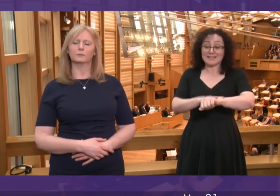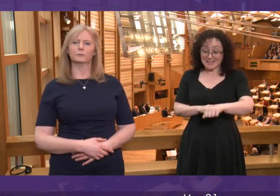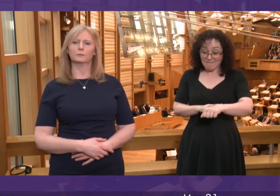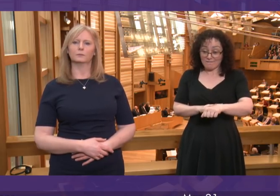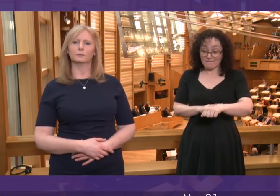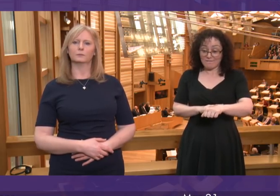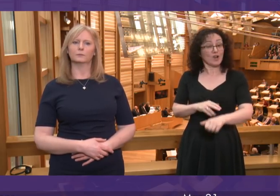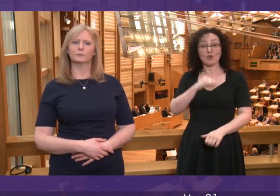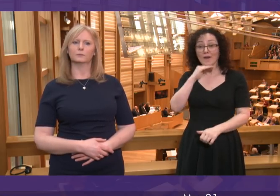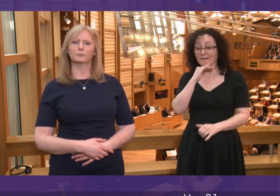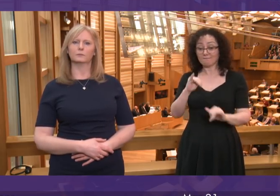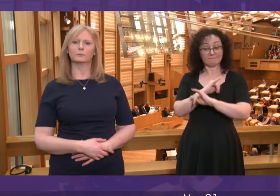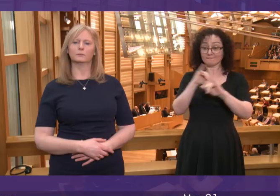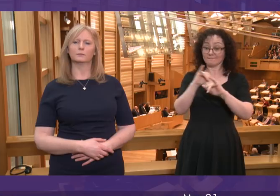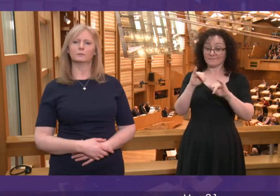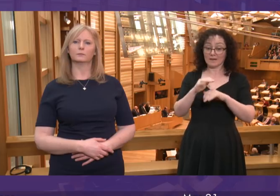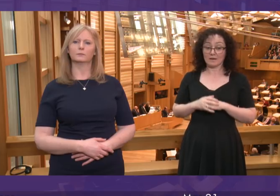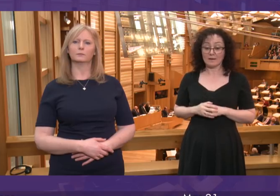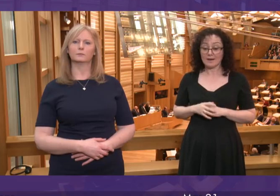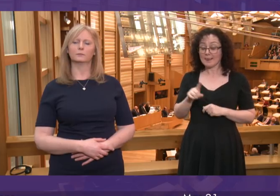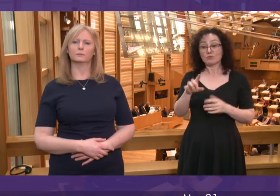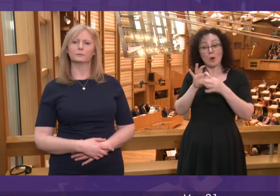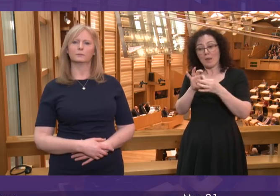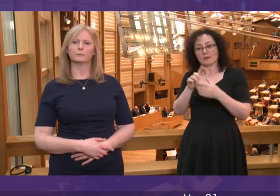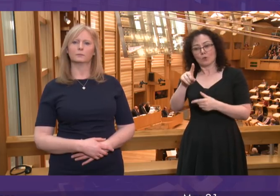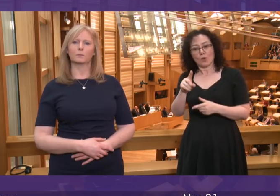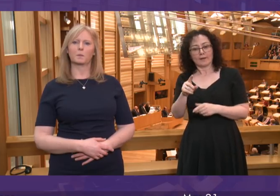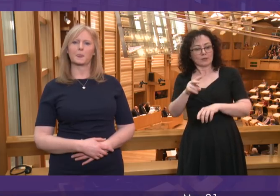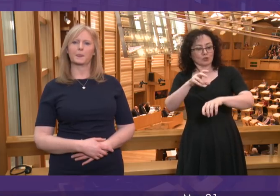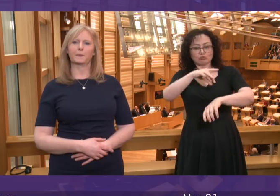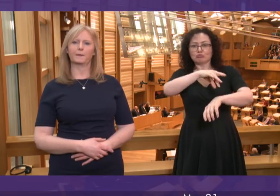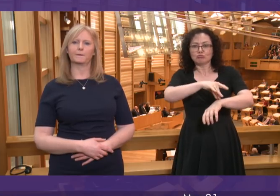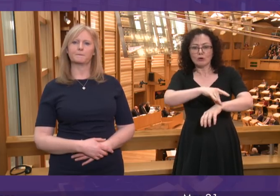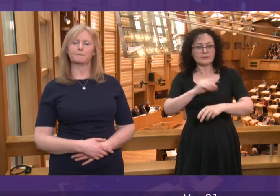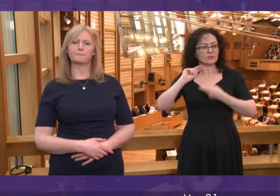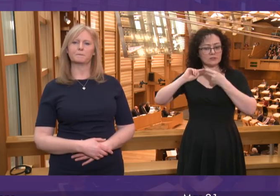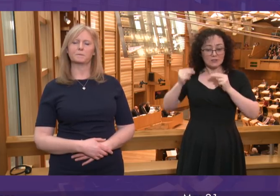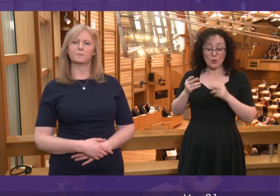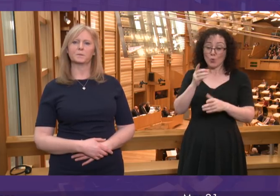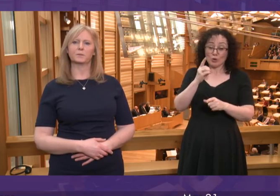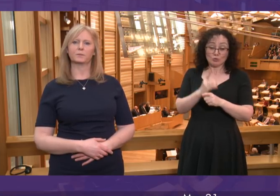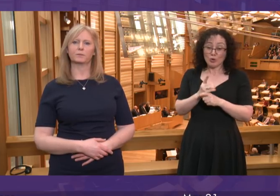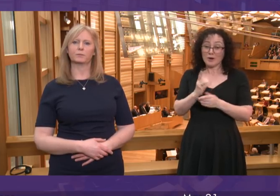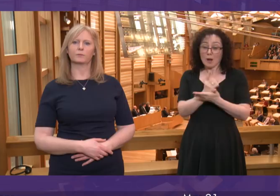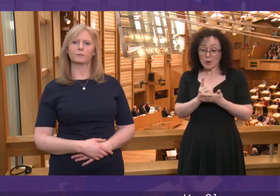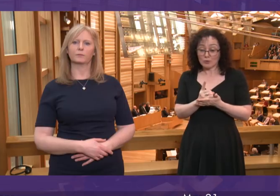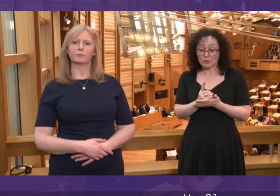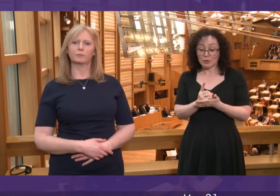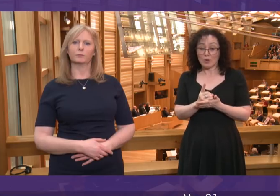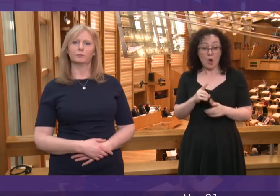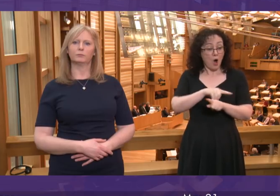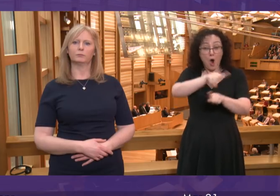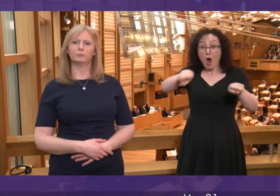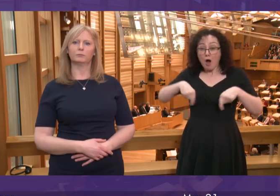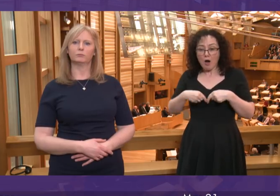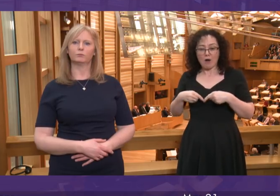and it's not confined to consultants, nurses and midwives. It's facility staff, it's domestics, it's catering